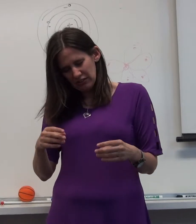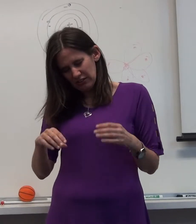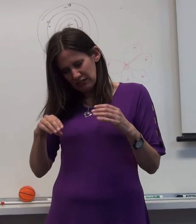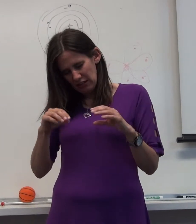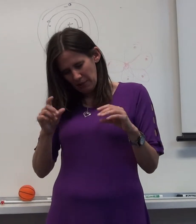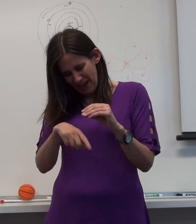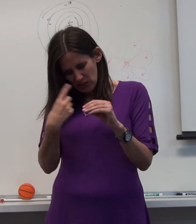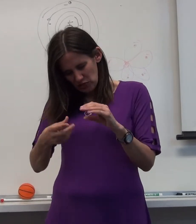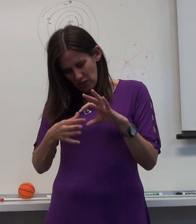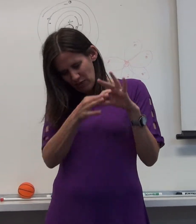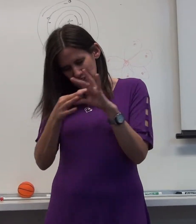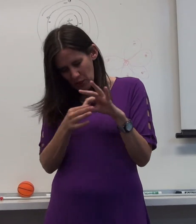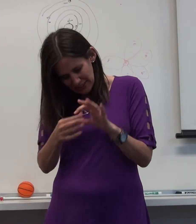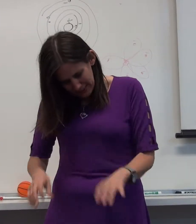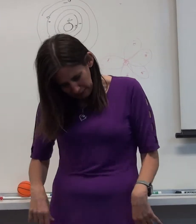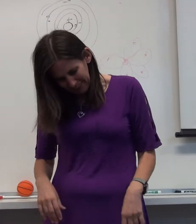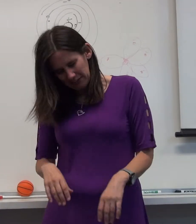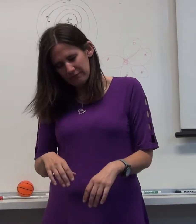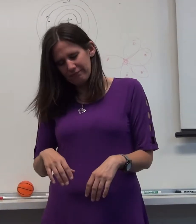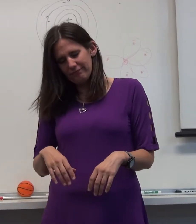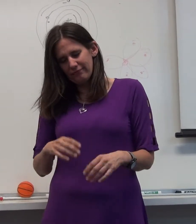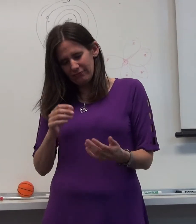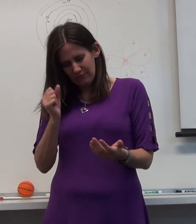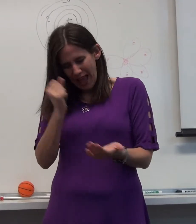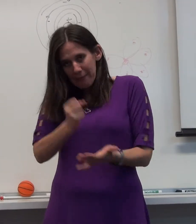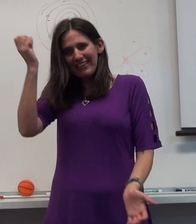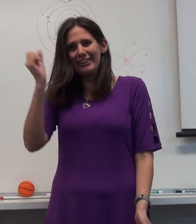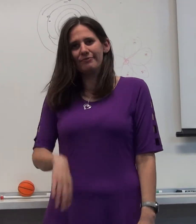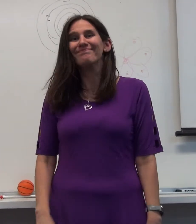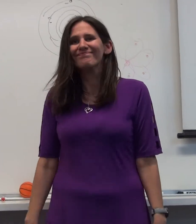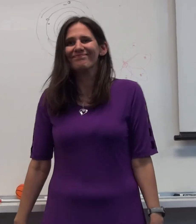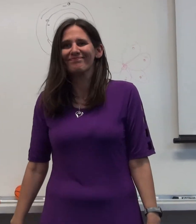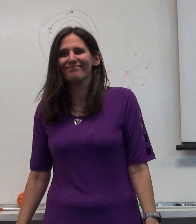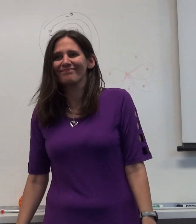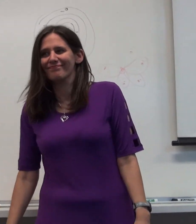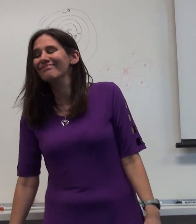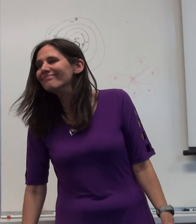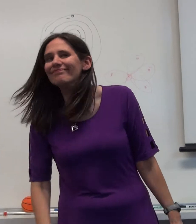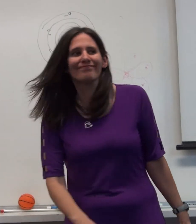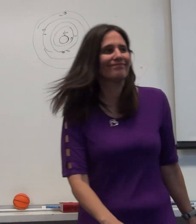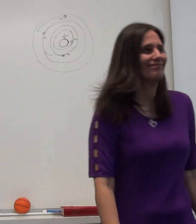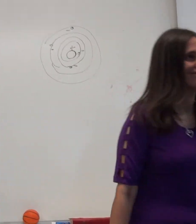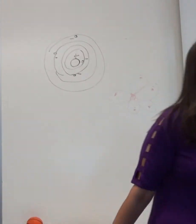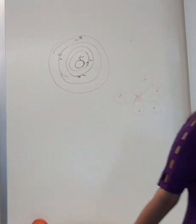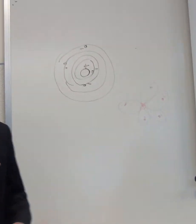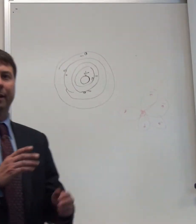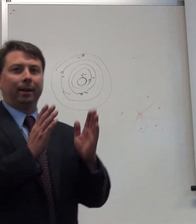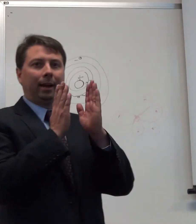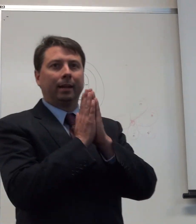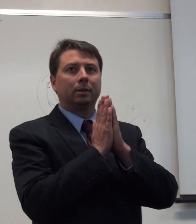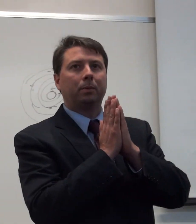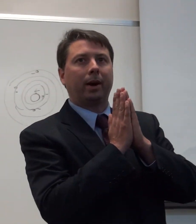I'm in this relationship. Amen. Amen. Amen. Okay, and less impressive.